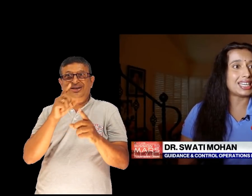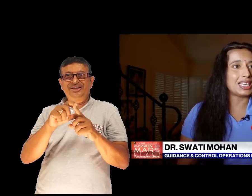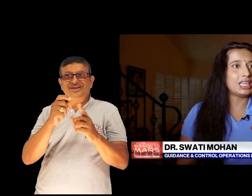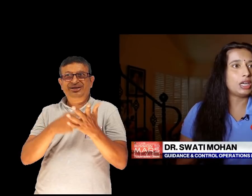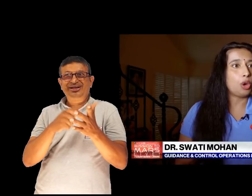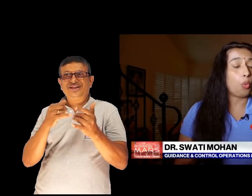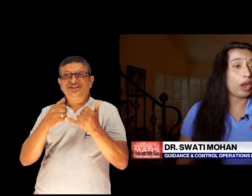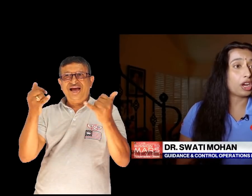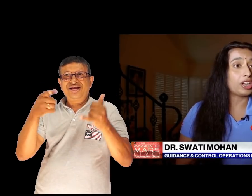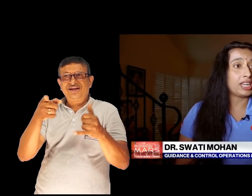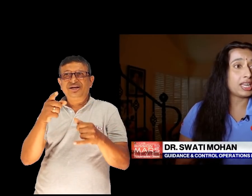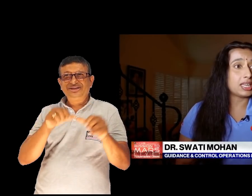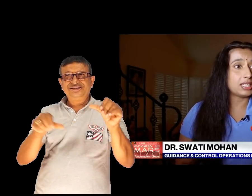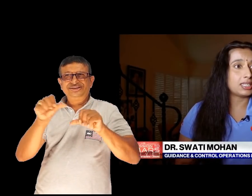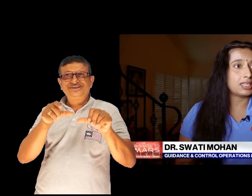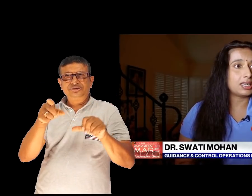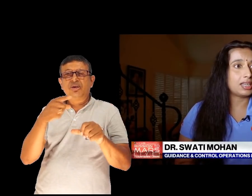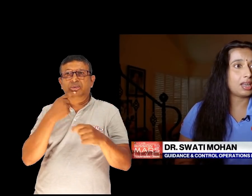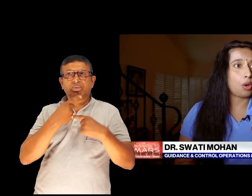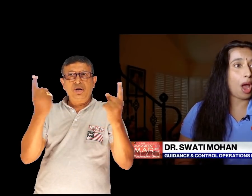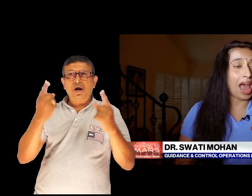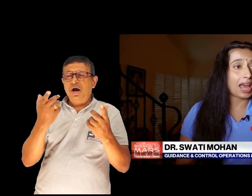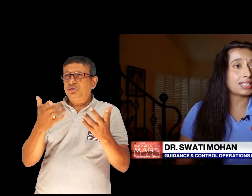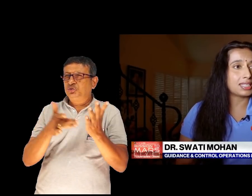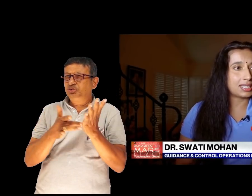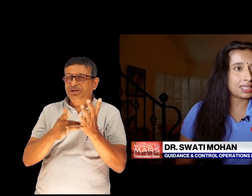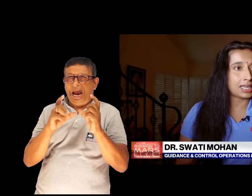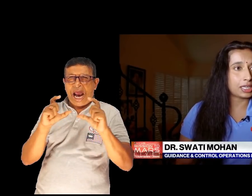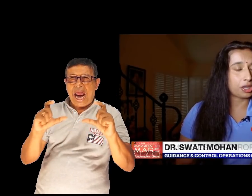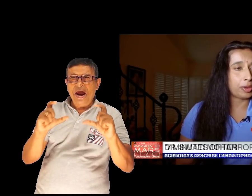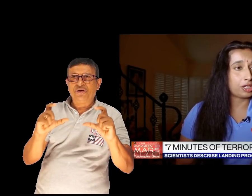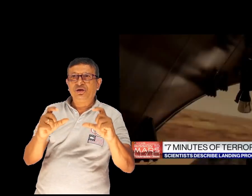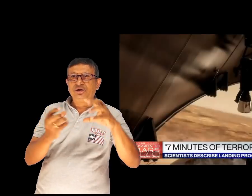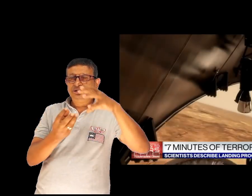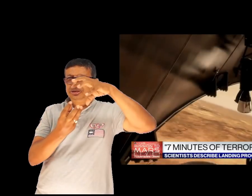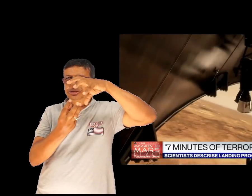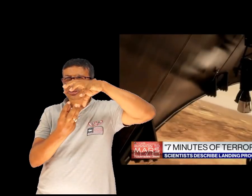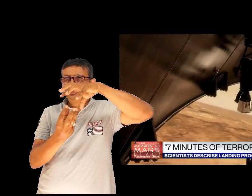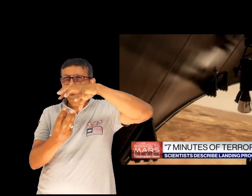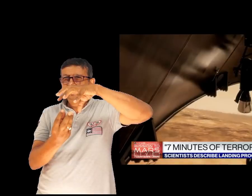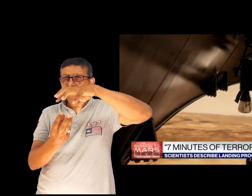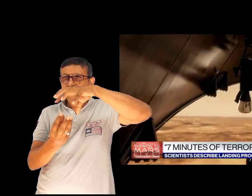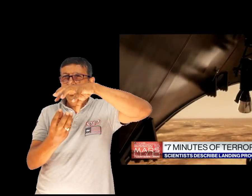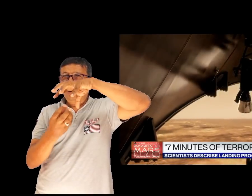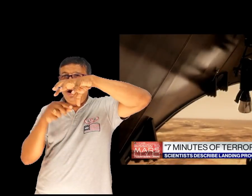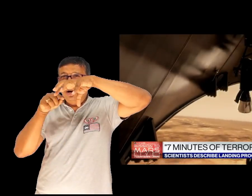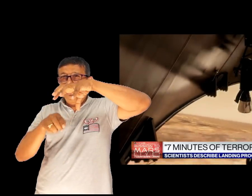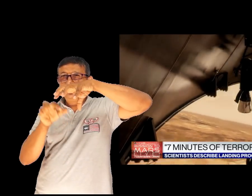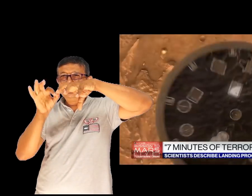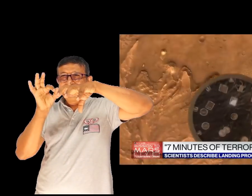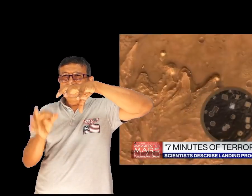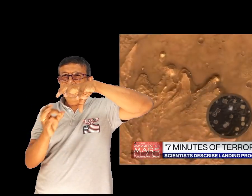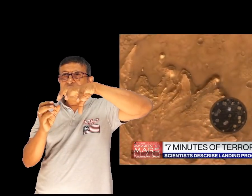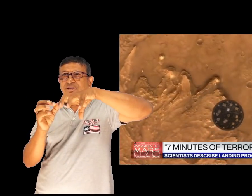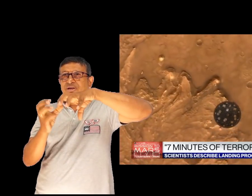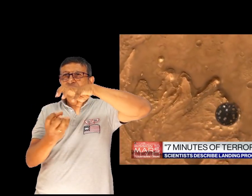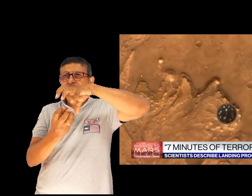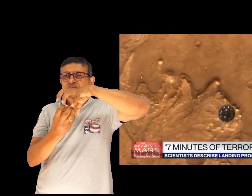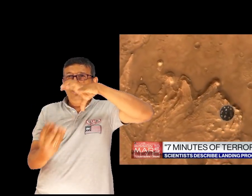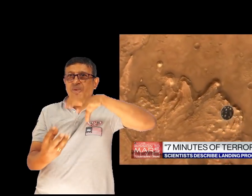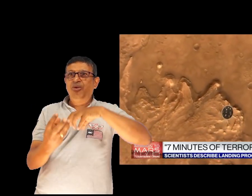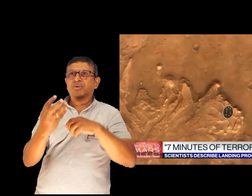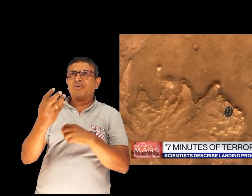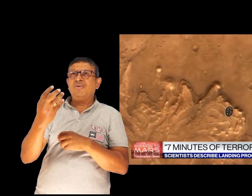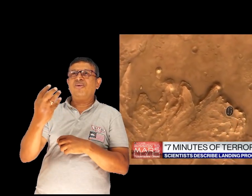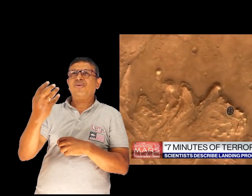see where it is as it's descending on the parachute still going too fast to land under this giant 70 foot